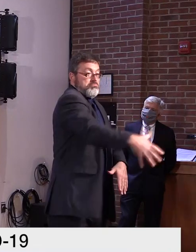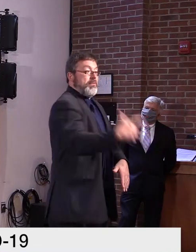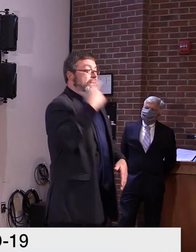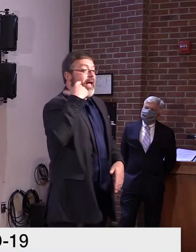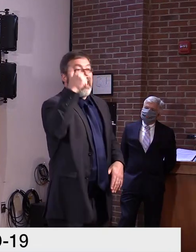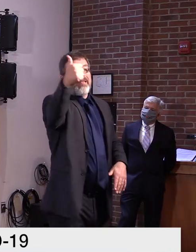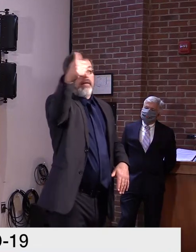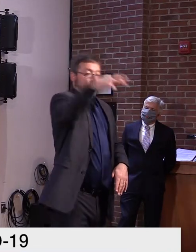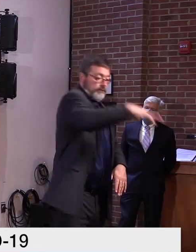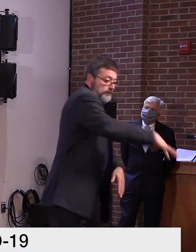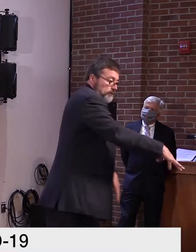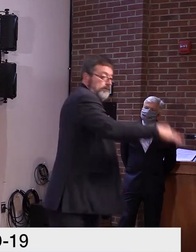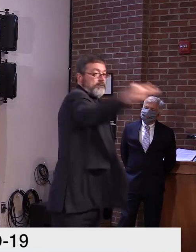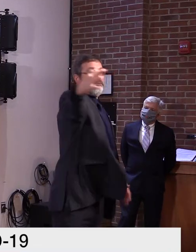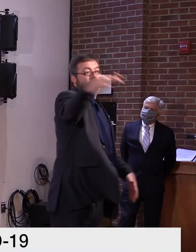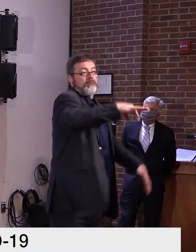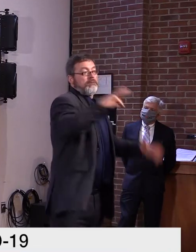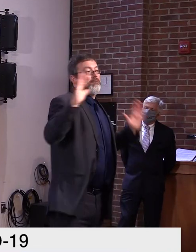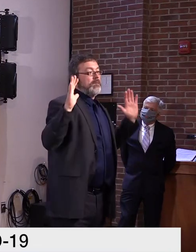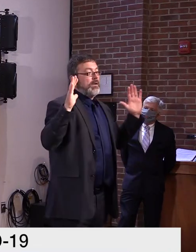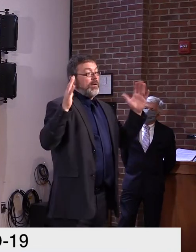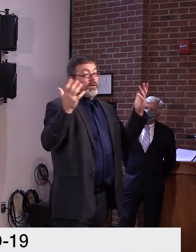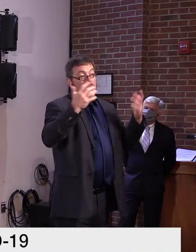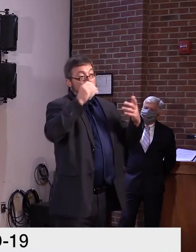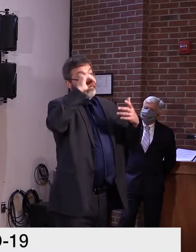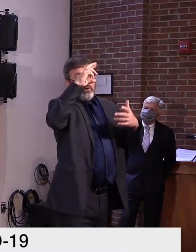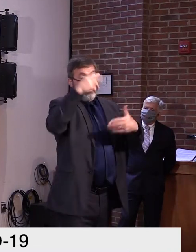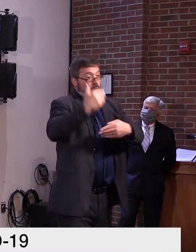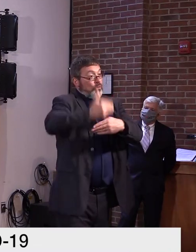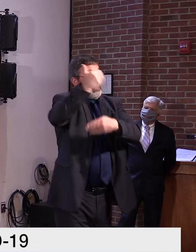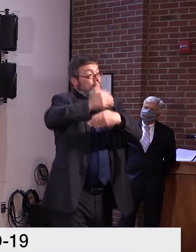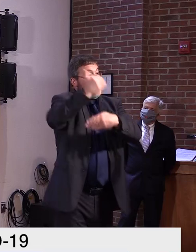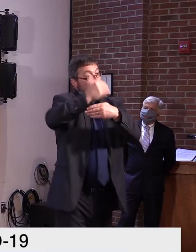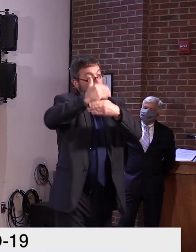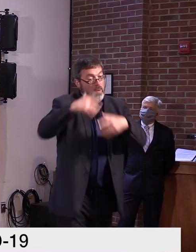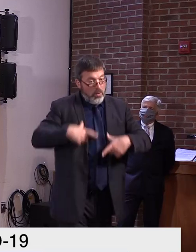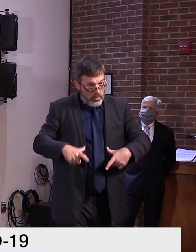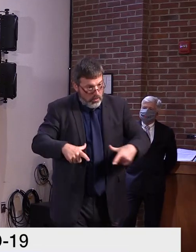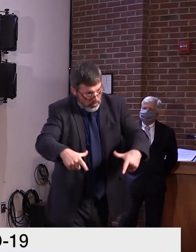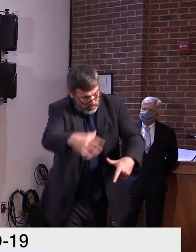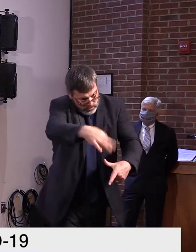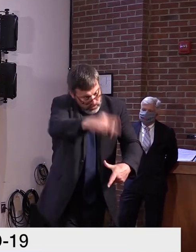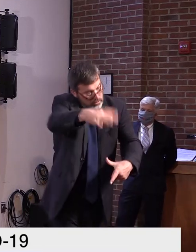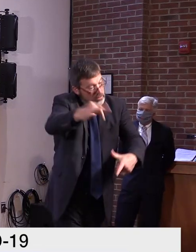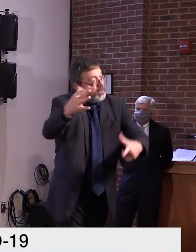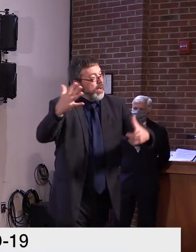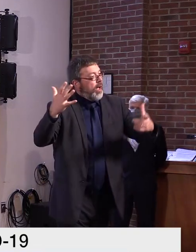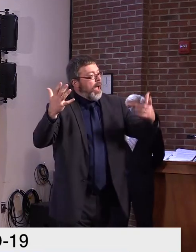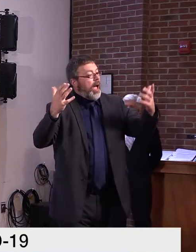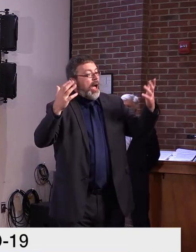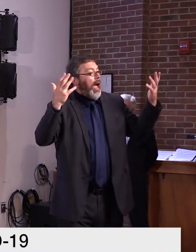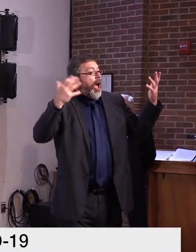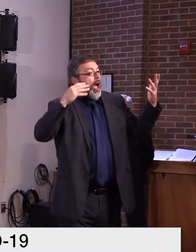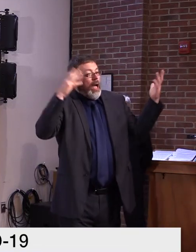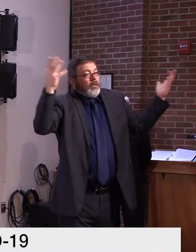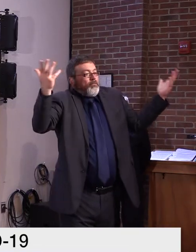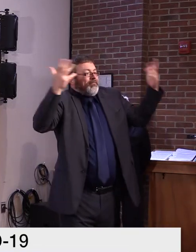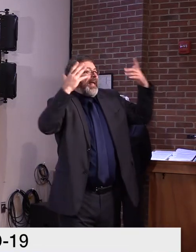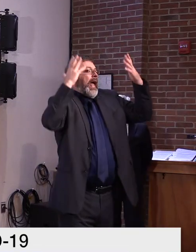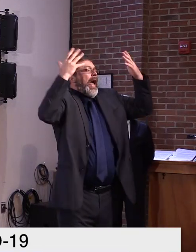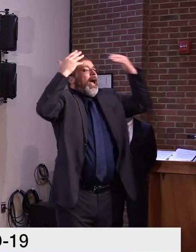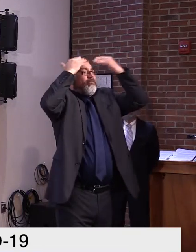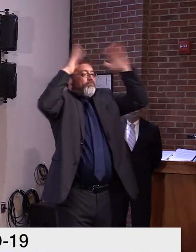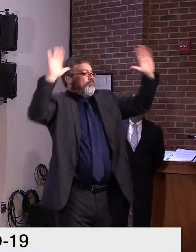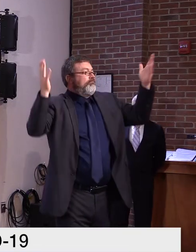able to see them all be dressed up, uh, as they come, having parents make sure that, um, if they're accompanying